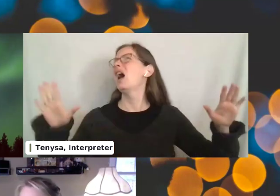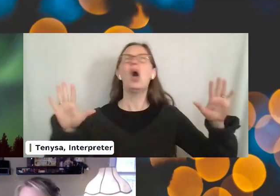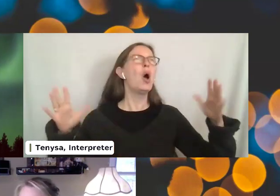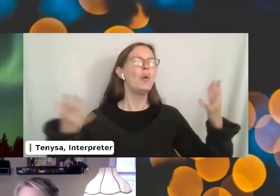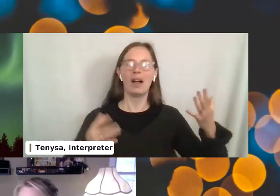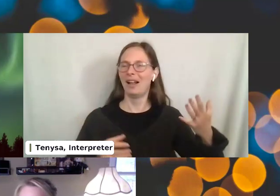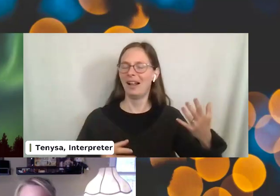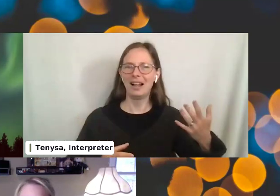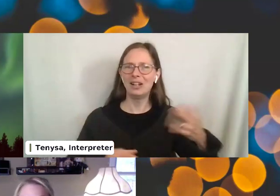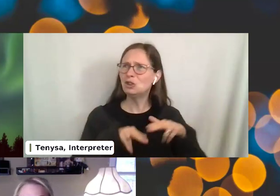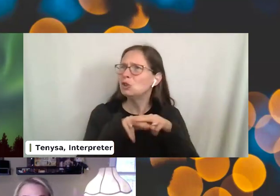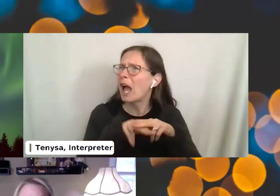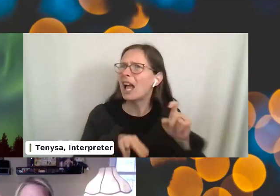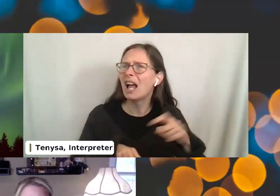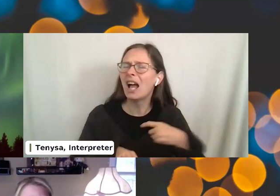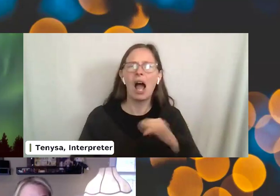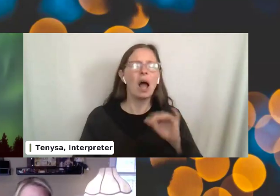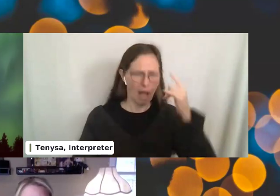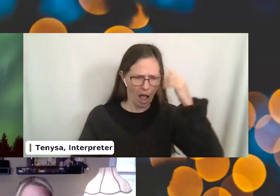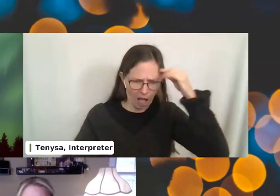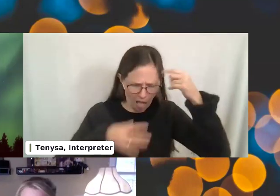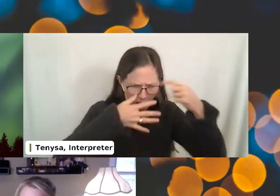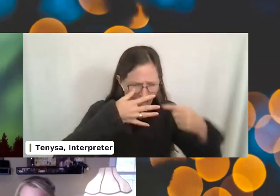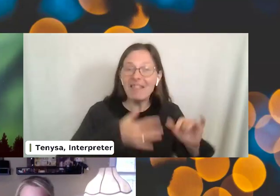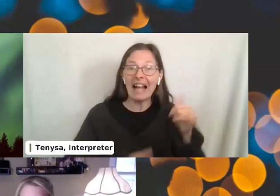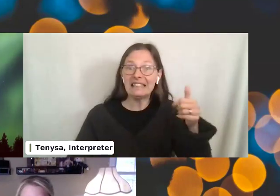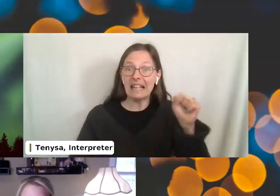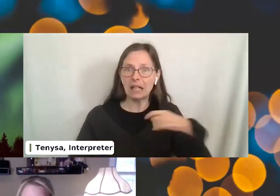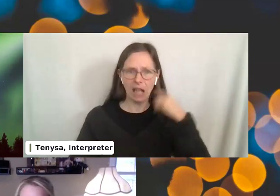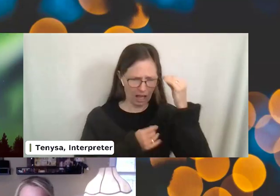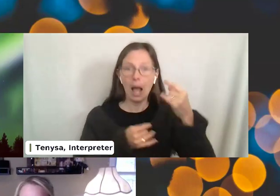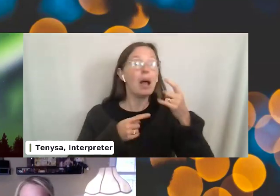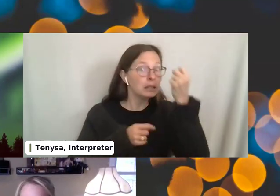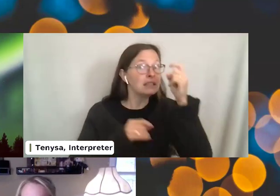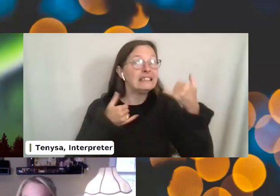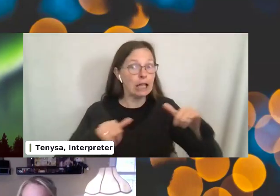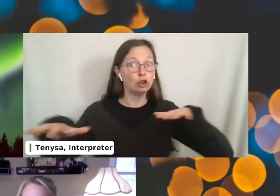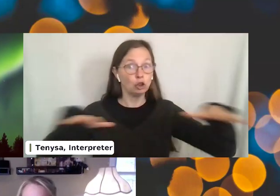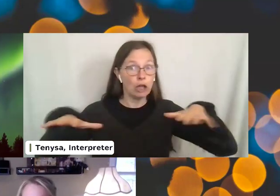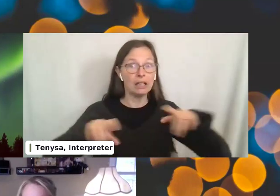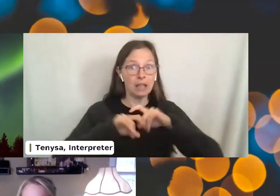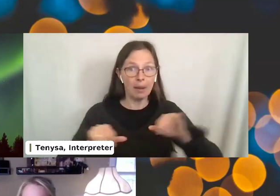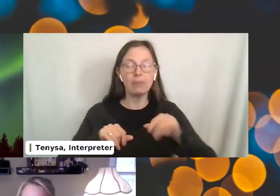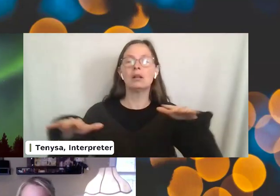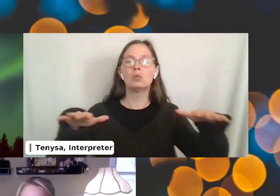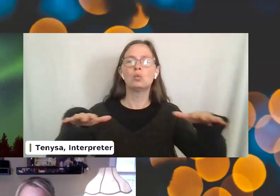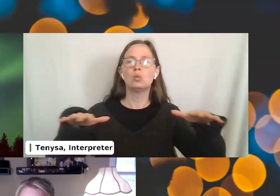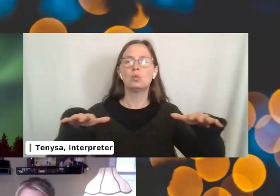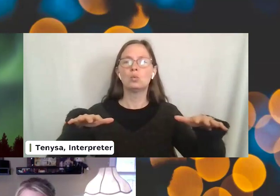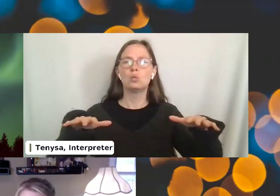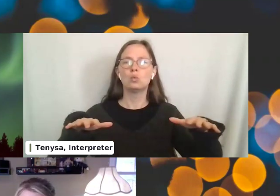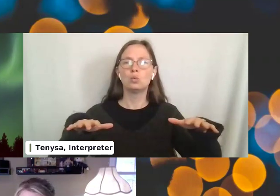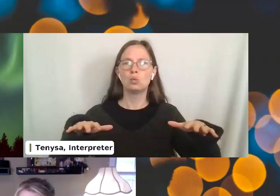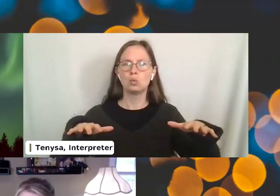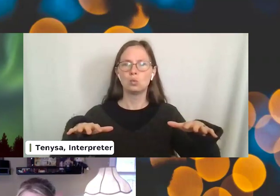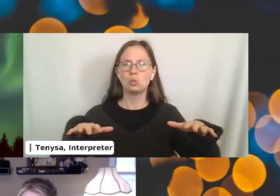logical warfare. I'm like, I'm going through, this is in, like, 10 seconds. Meanwhile, it's still shaking. And then it kind of, blah, blah, blah, blah, and it stops. And I run